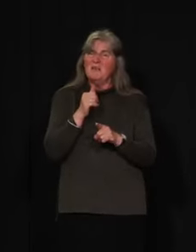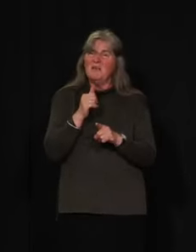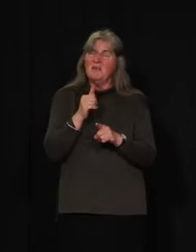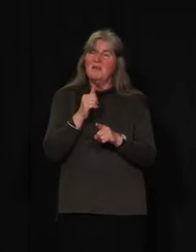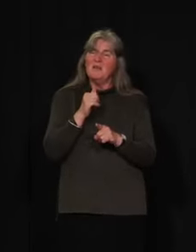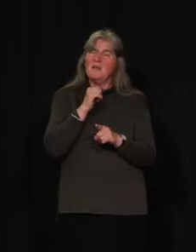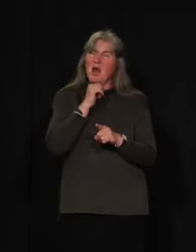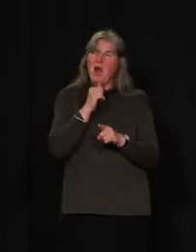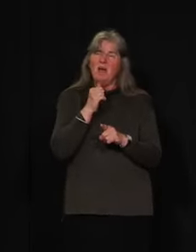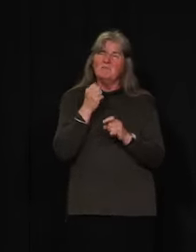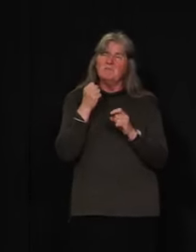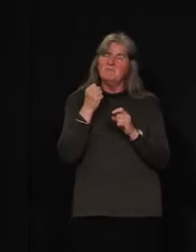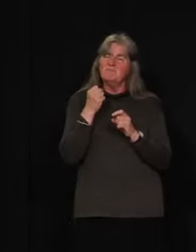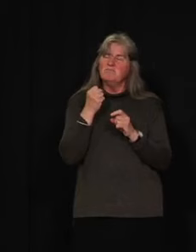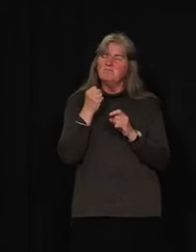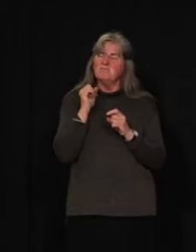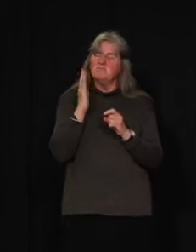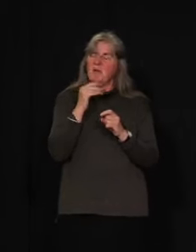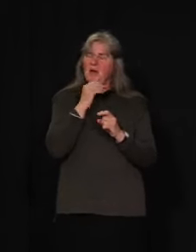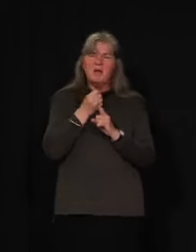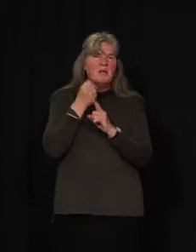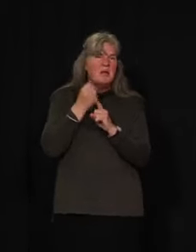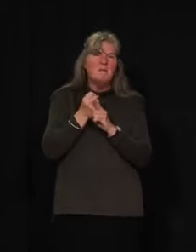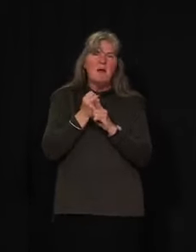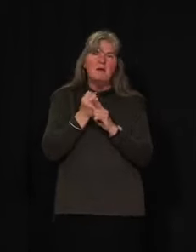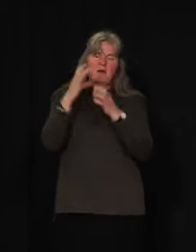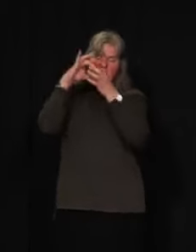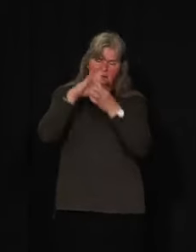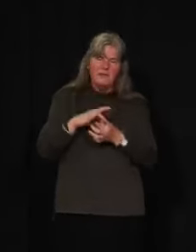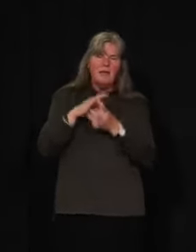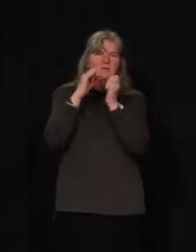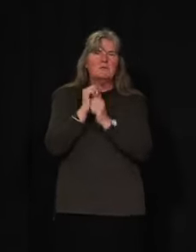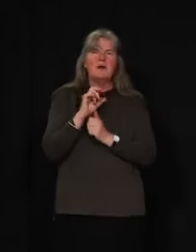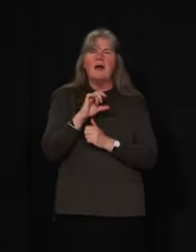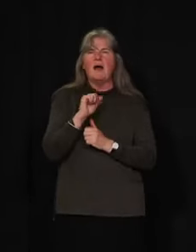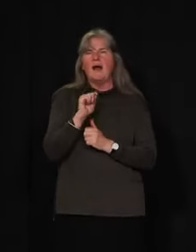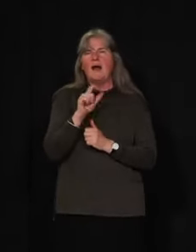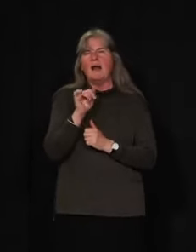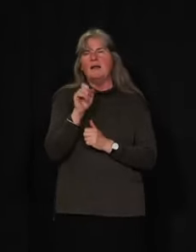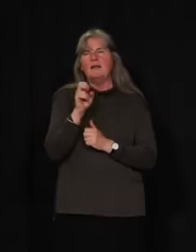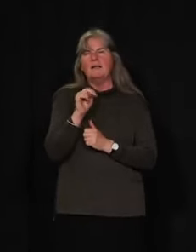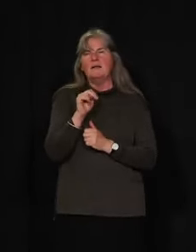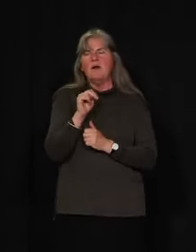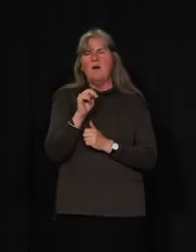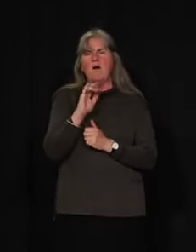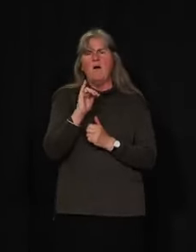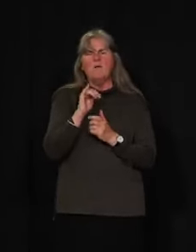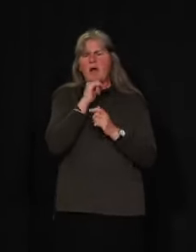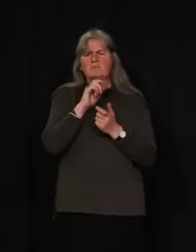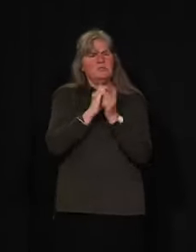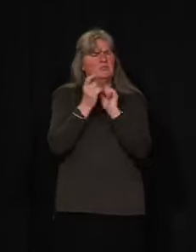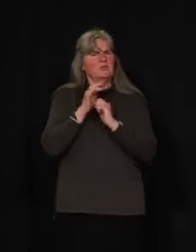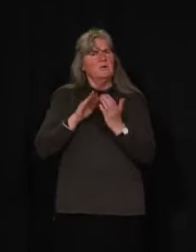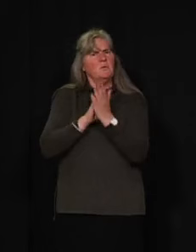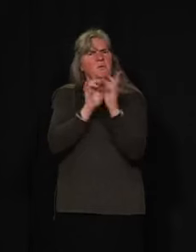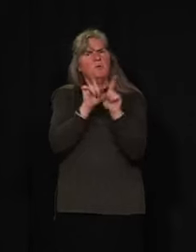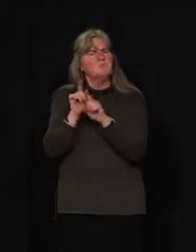with Atlin or our approach. Now this,